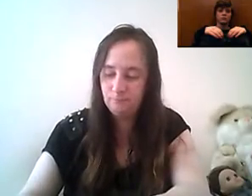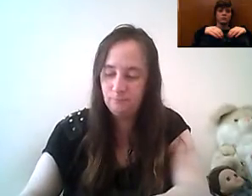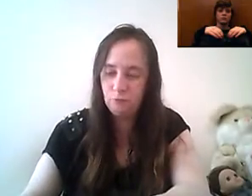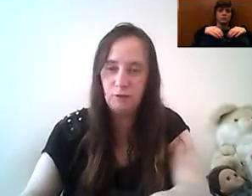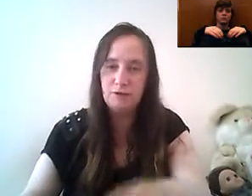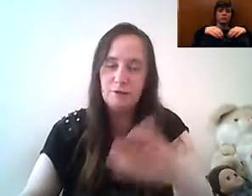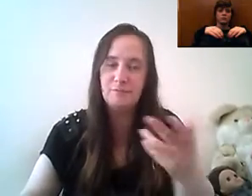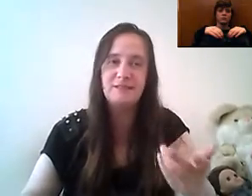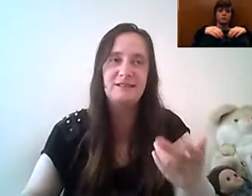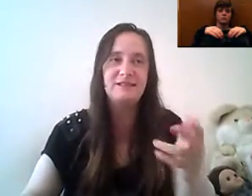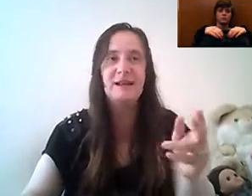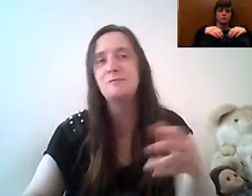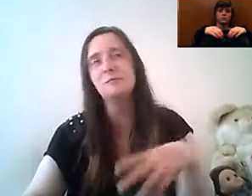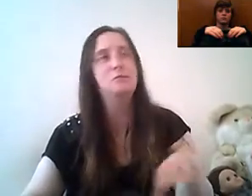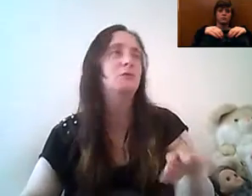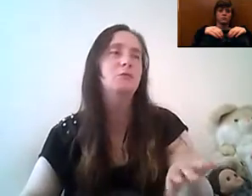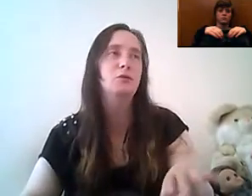no that's when she says stan something else